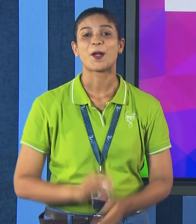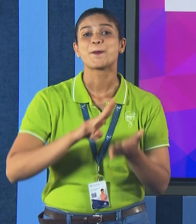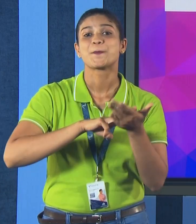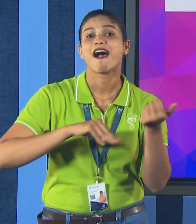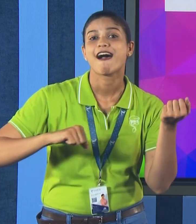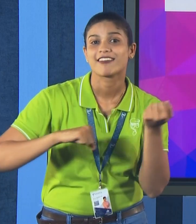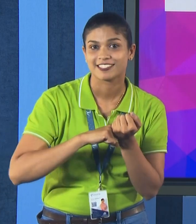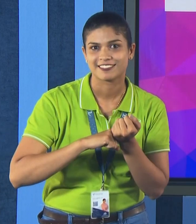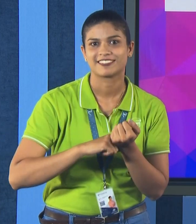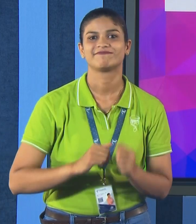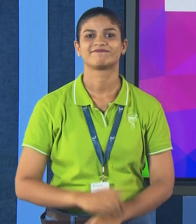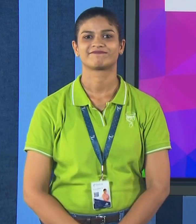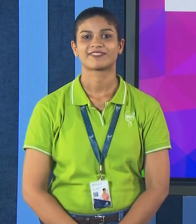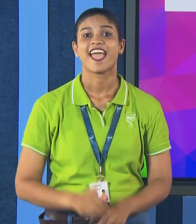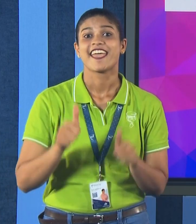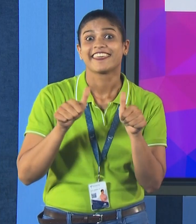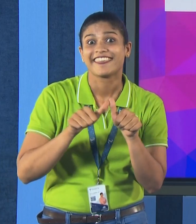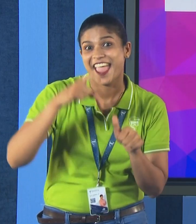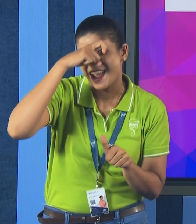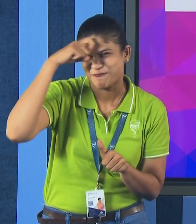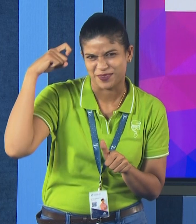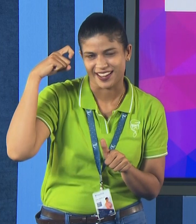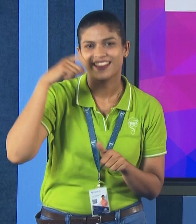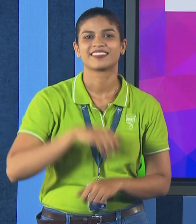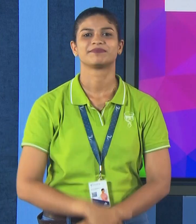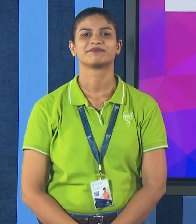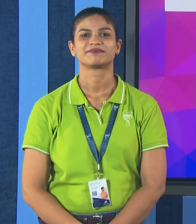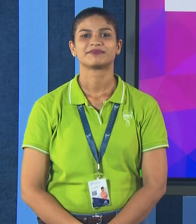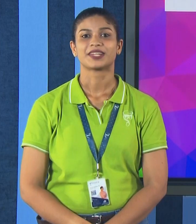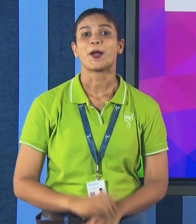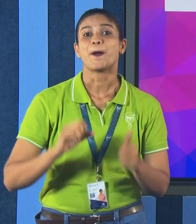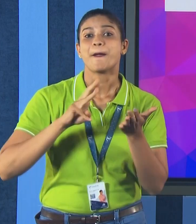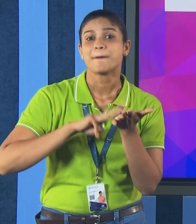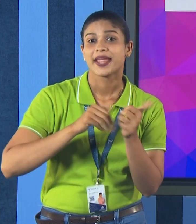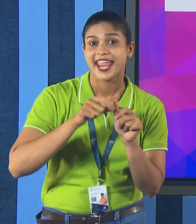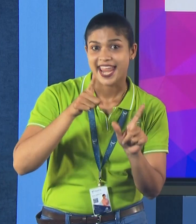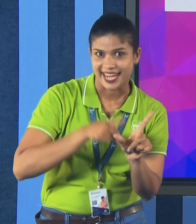March, April, May,